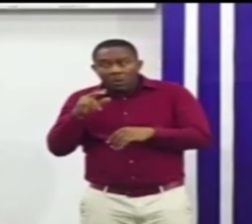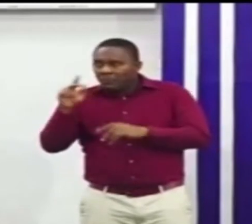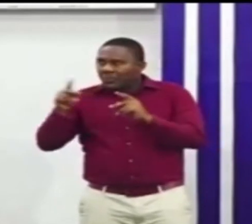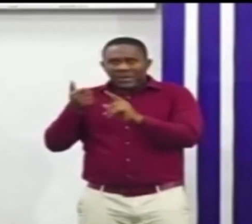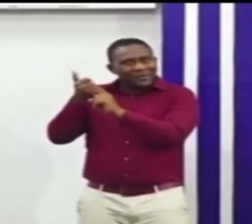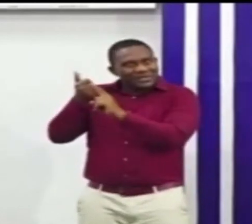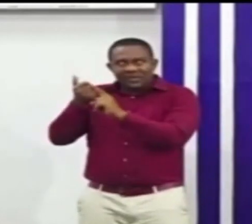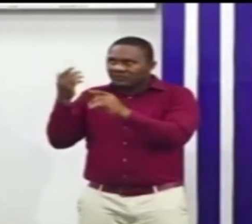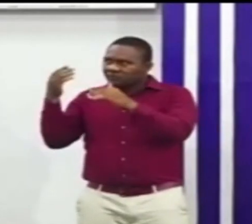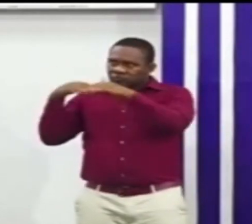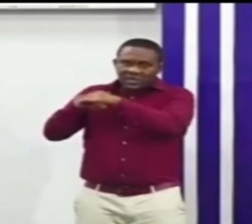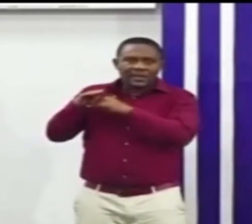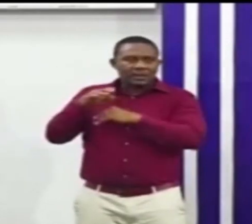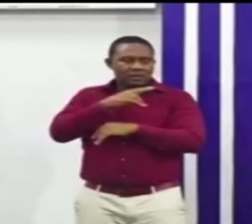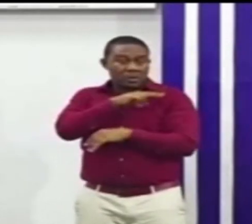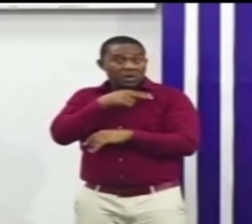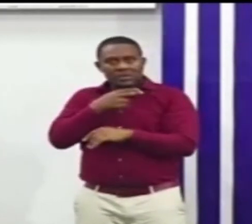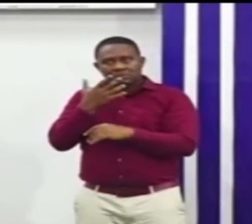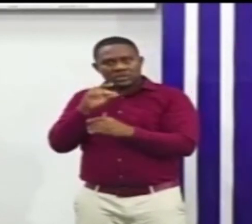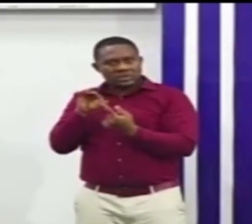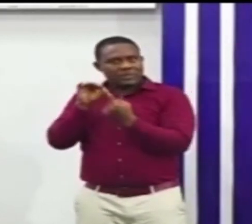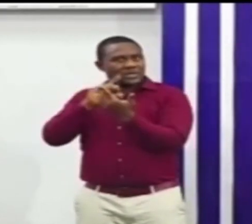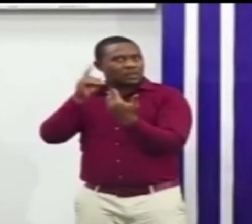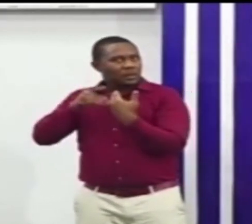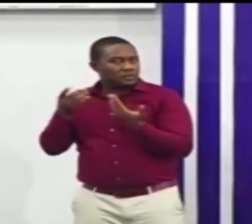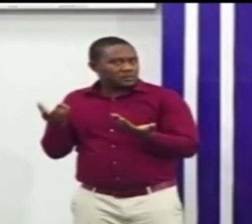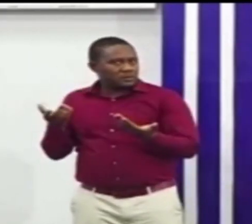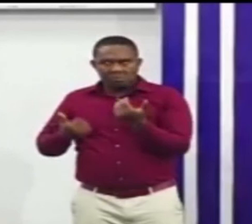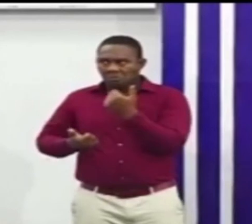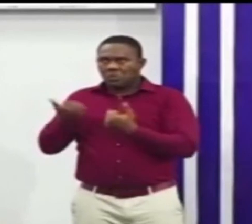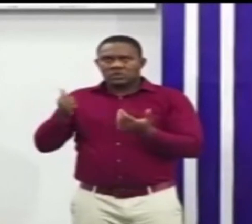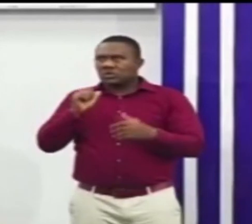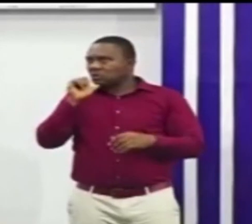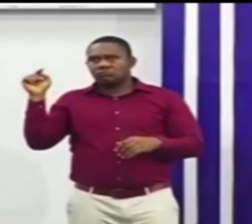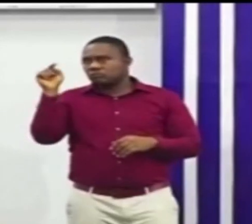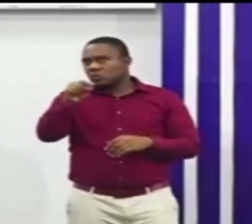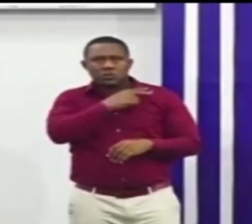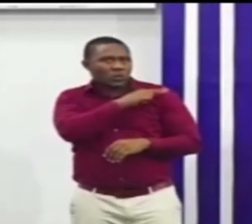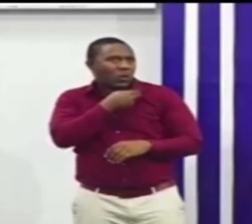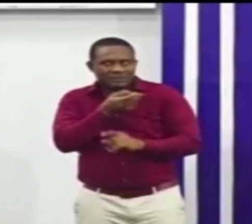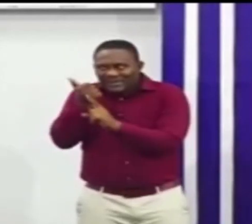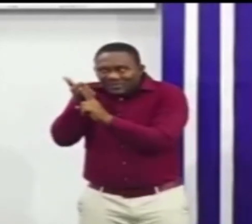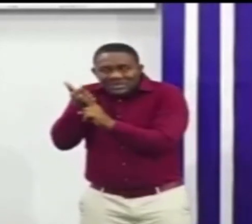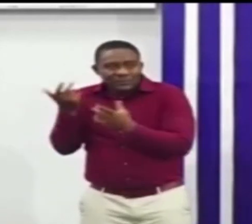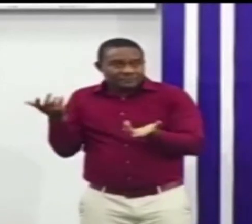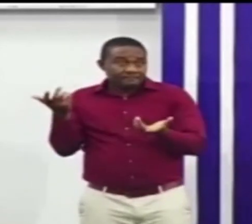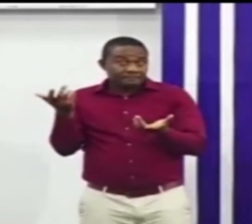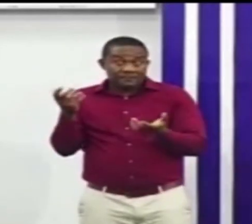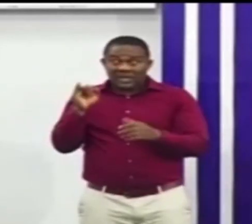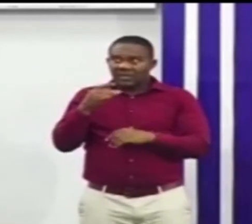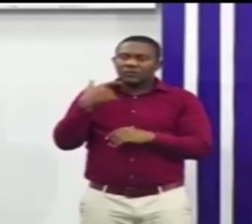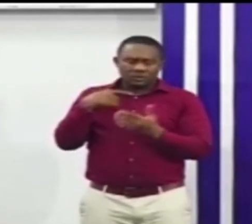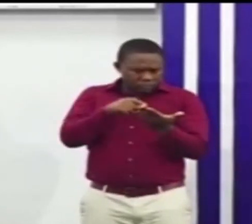most of the people did not report to the facility when you identify you as a